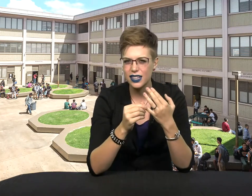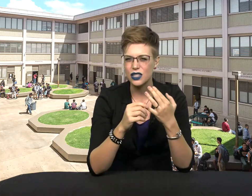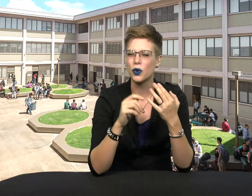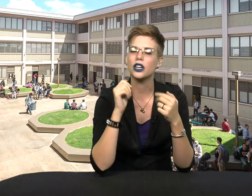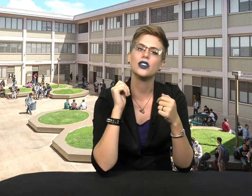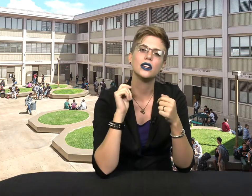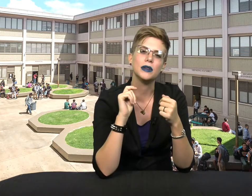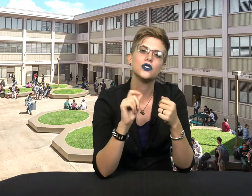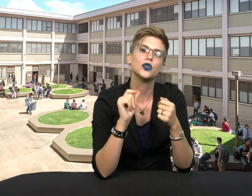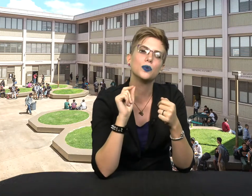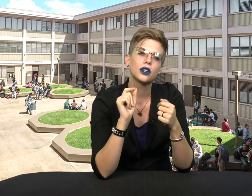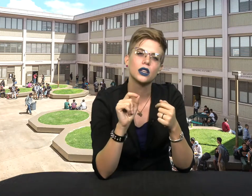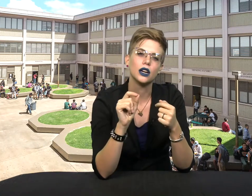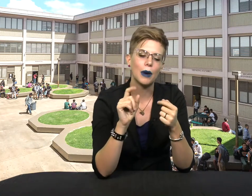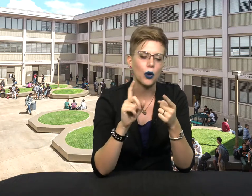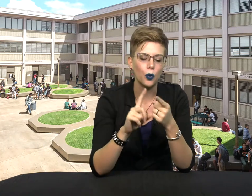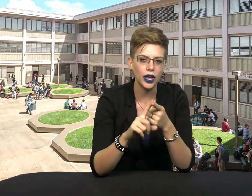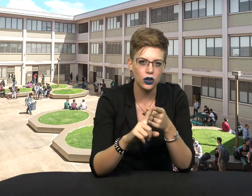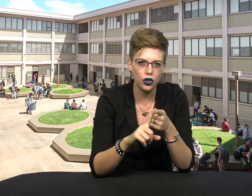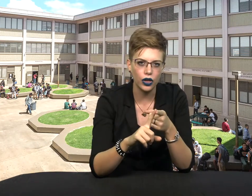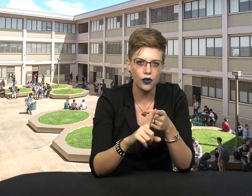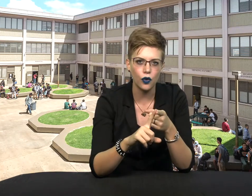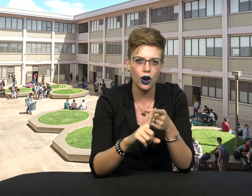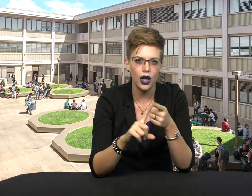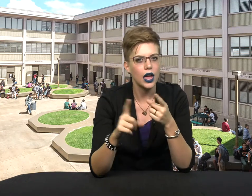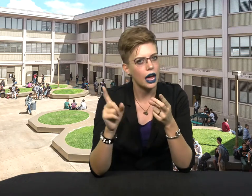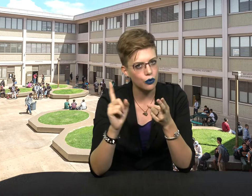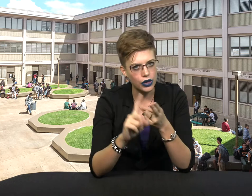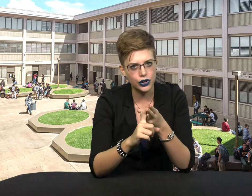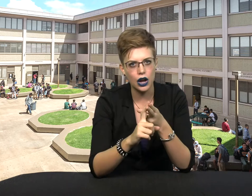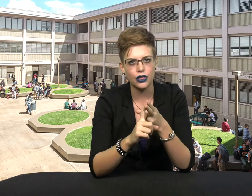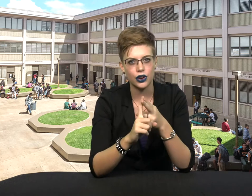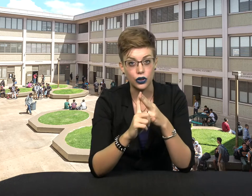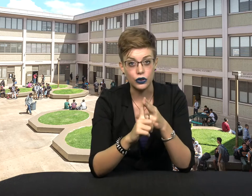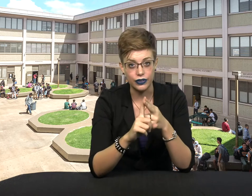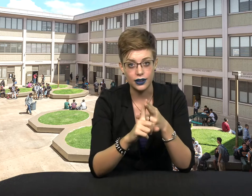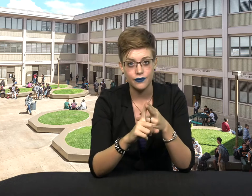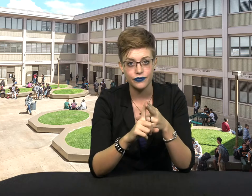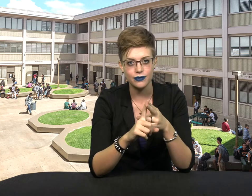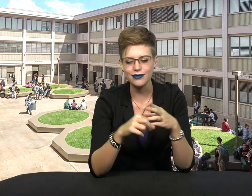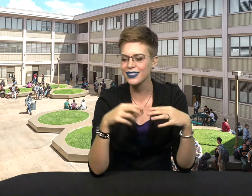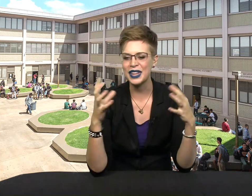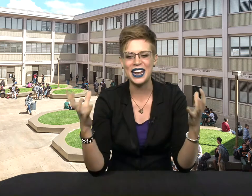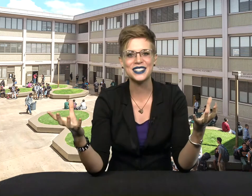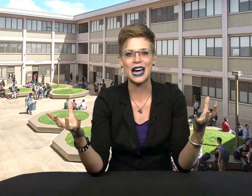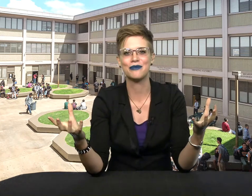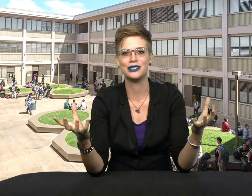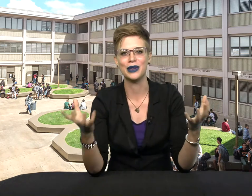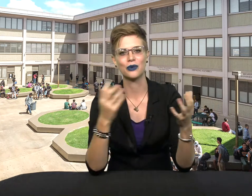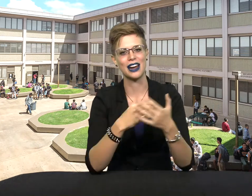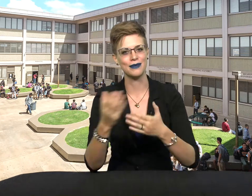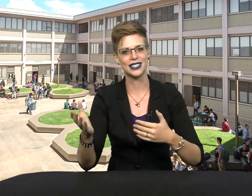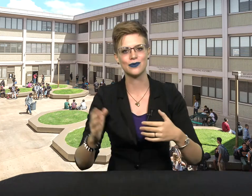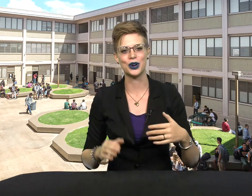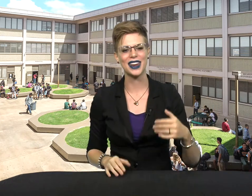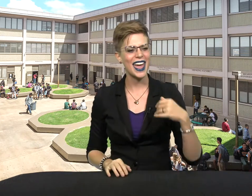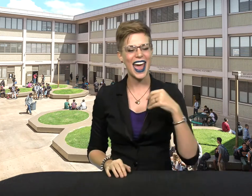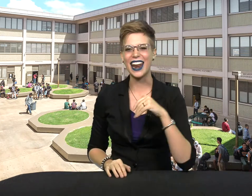is where you need to be super clear about what you're looking for and whether or not they're a good fit. And it's happened to me where I meet someone and I